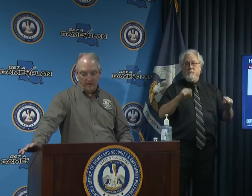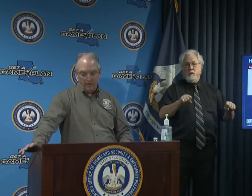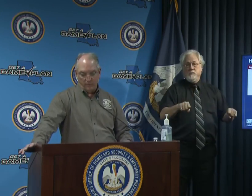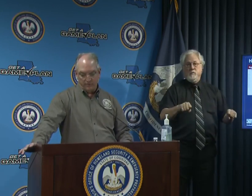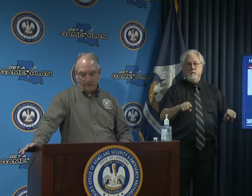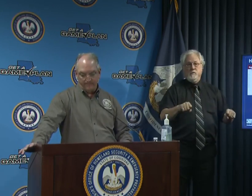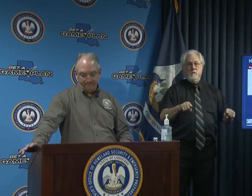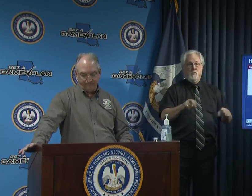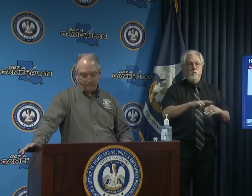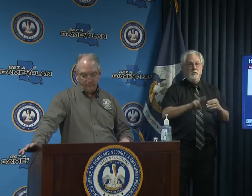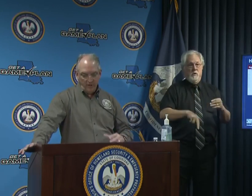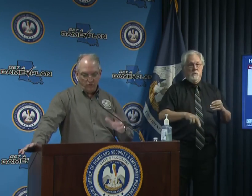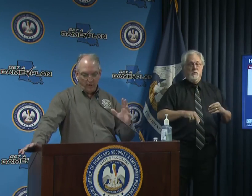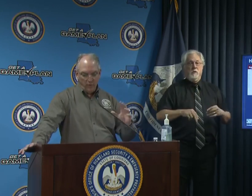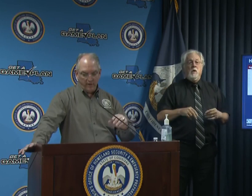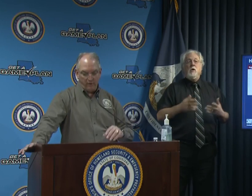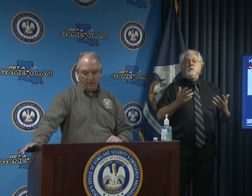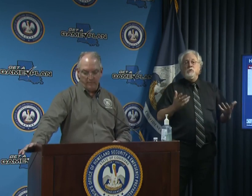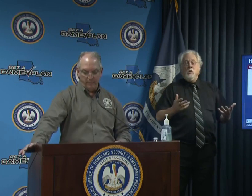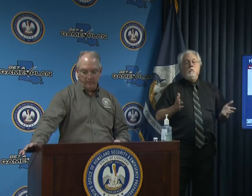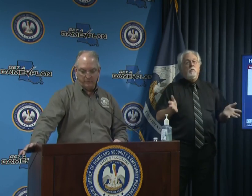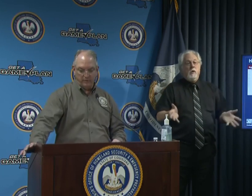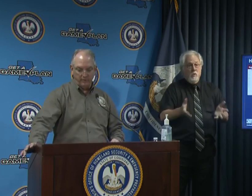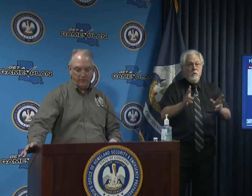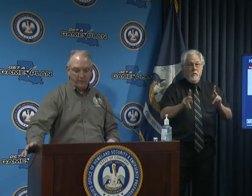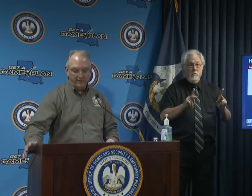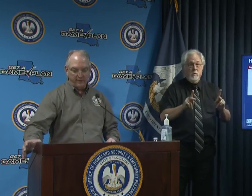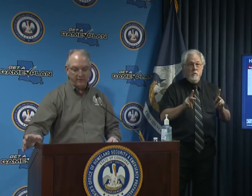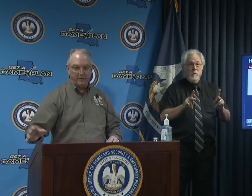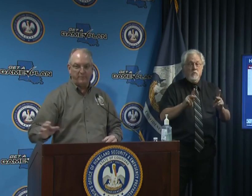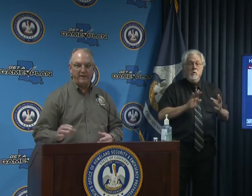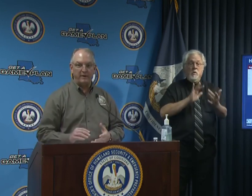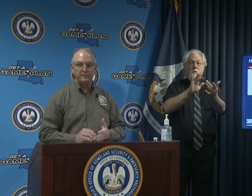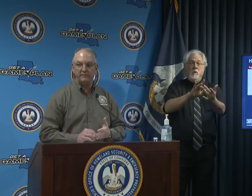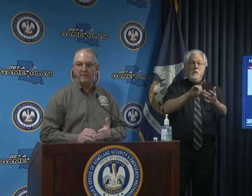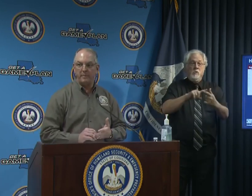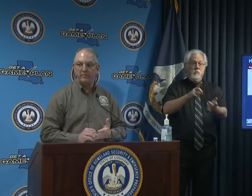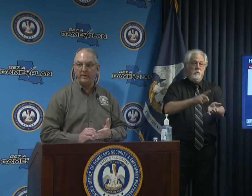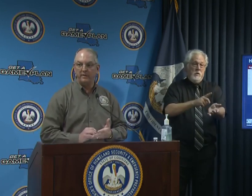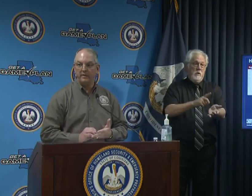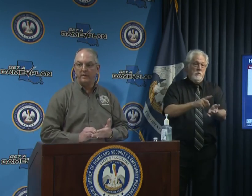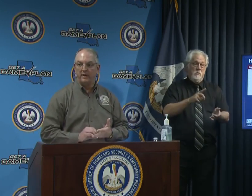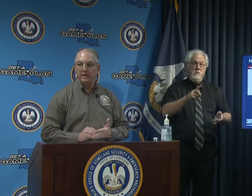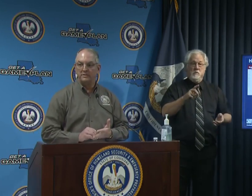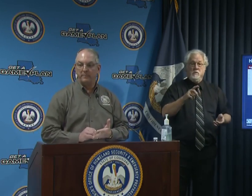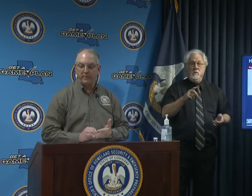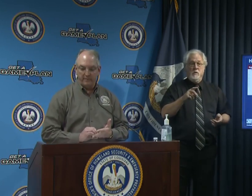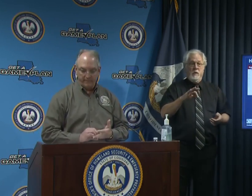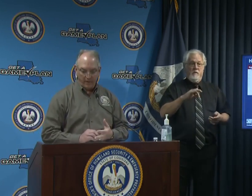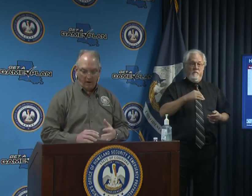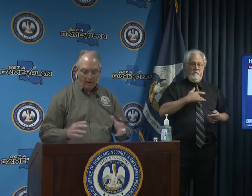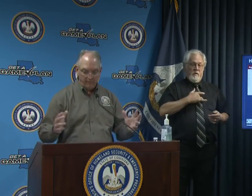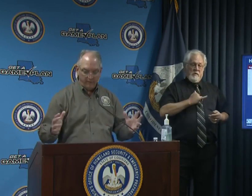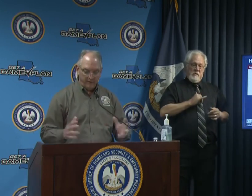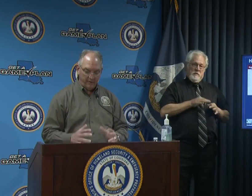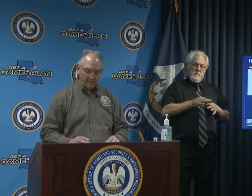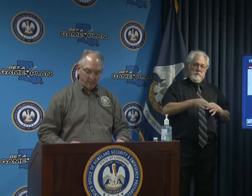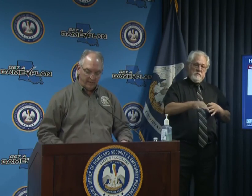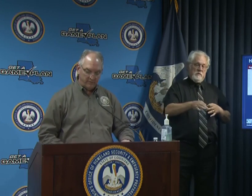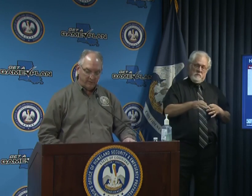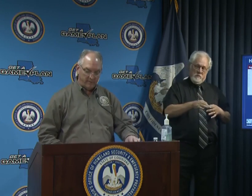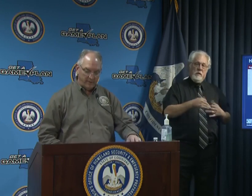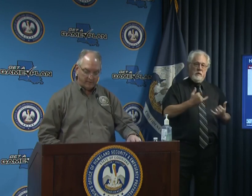uh result so i do encourage people to reach out to their providers if they've been putting uh something off